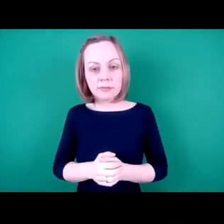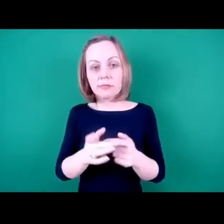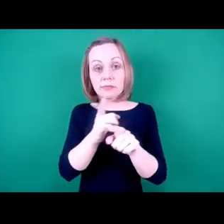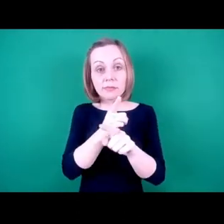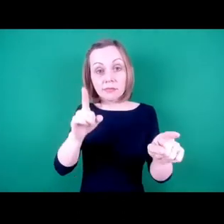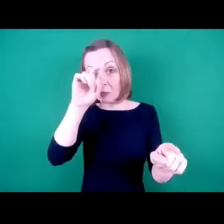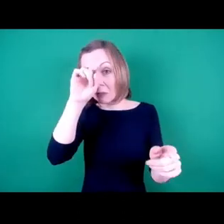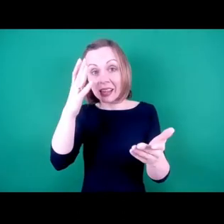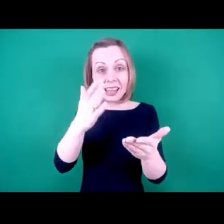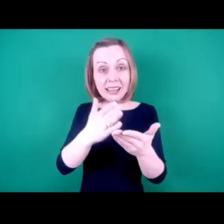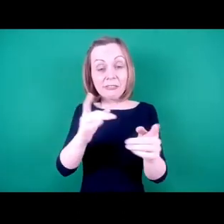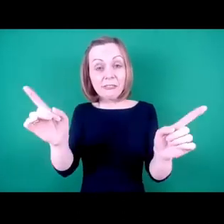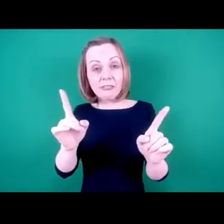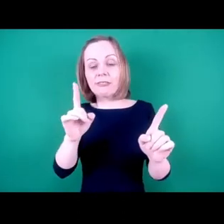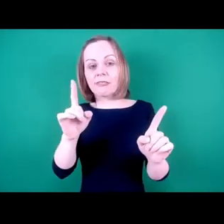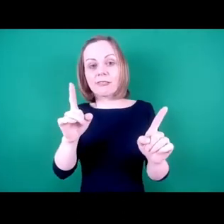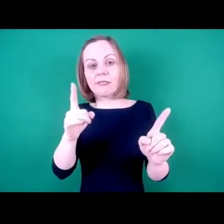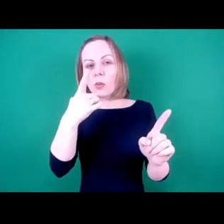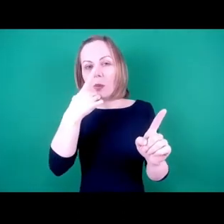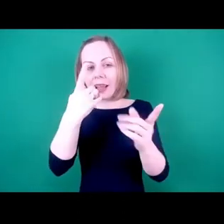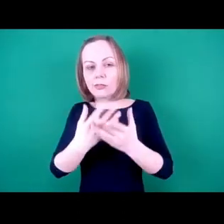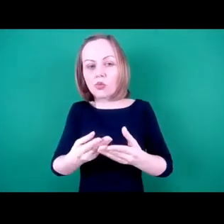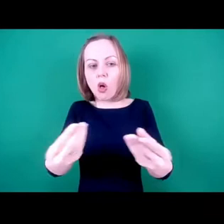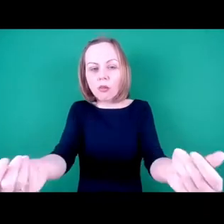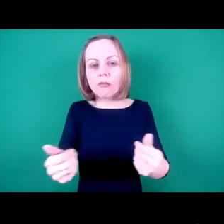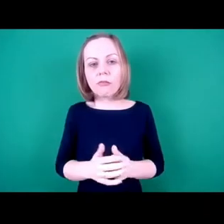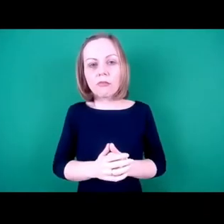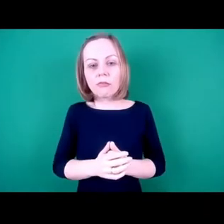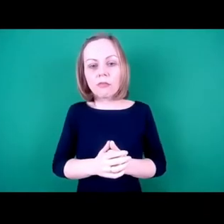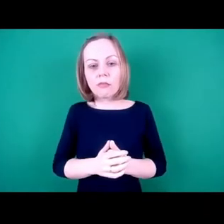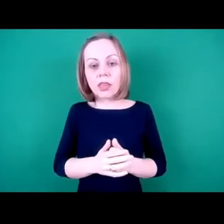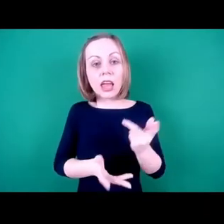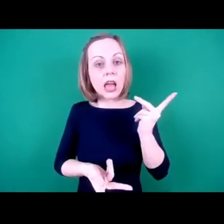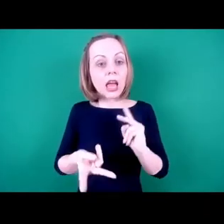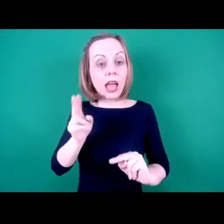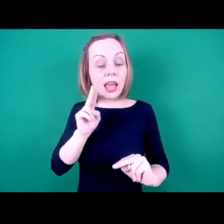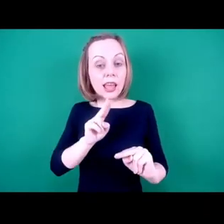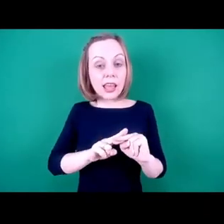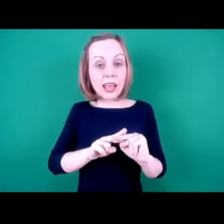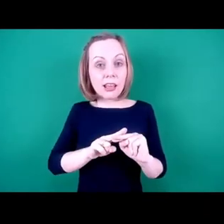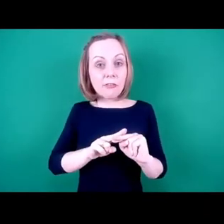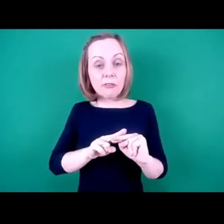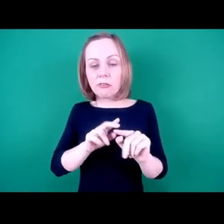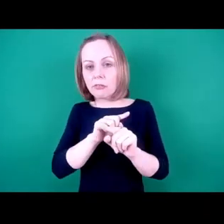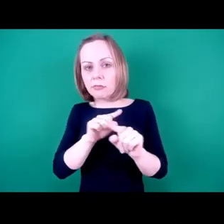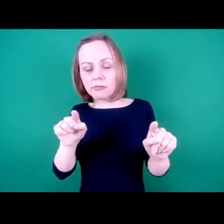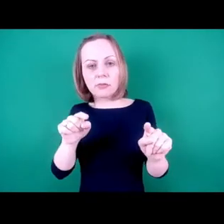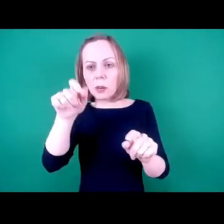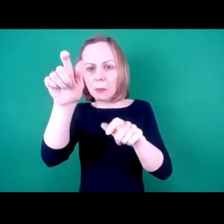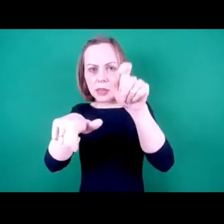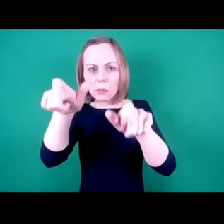believing that there are solutions that can be found if we harness the passion and drive of caring citizens